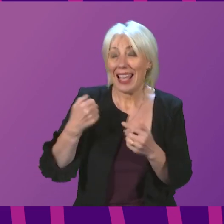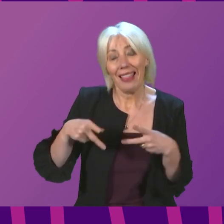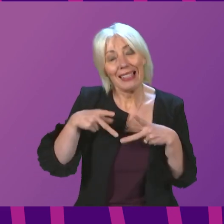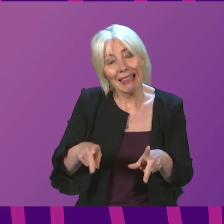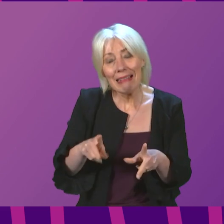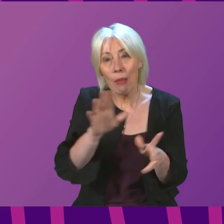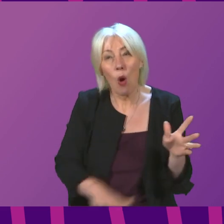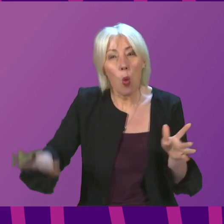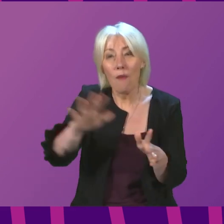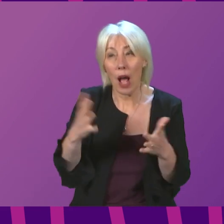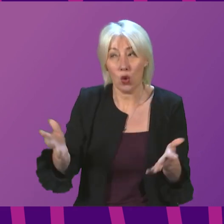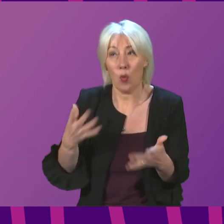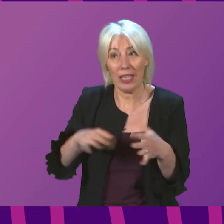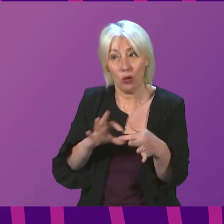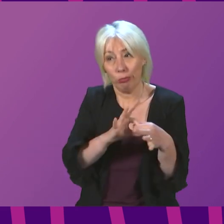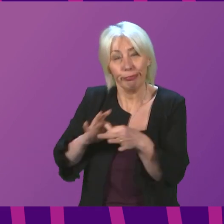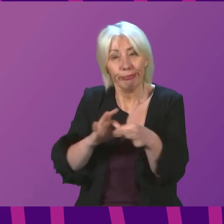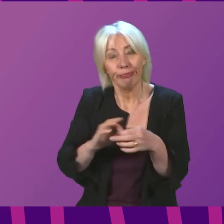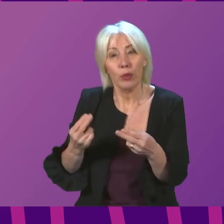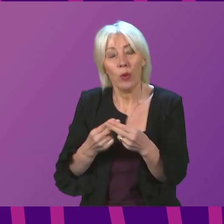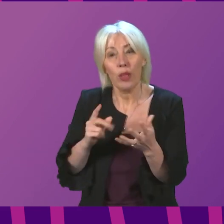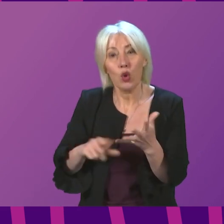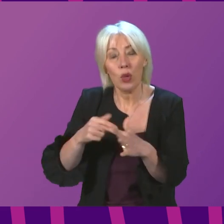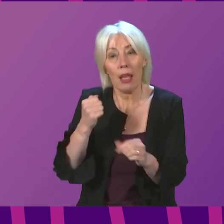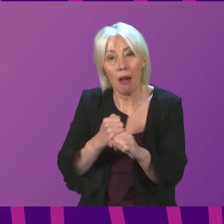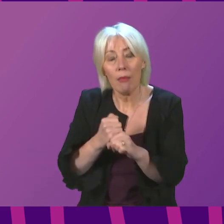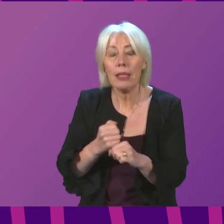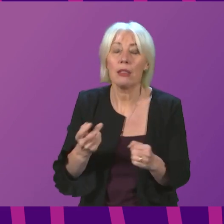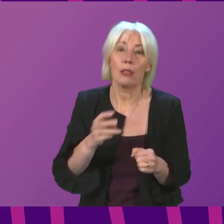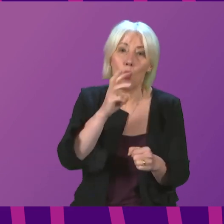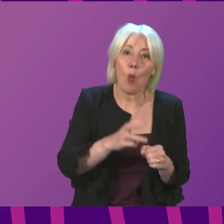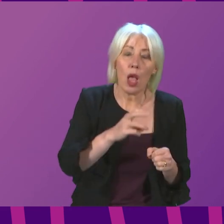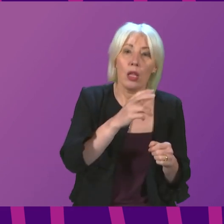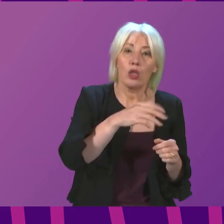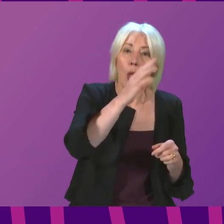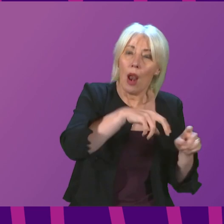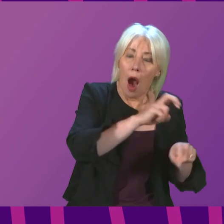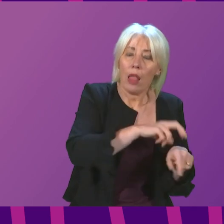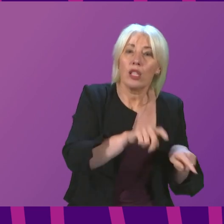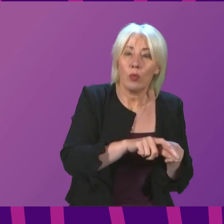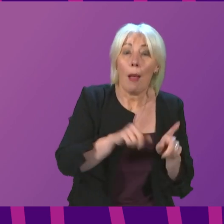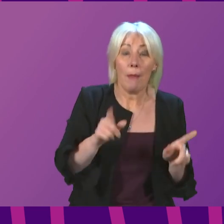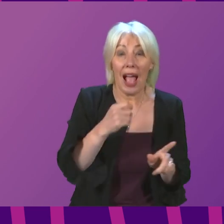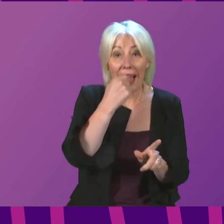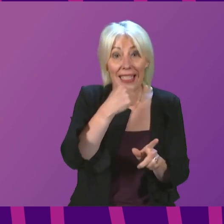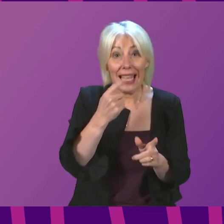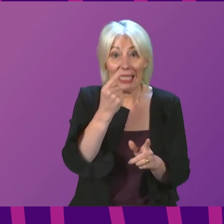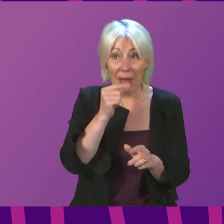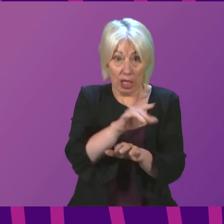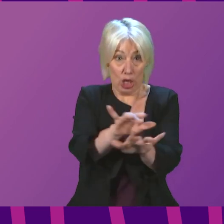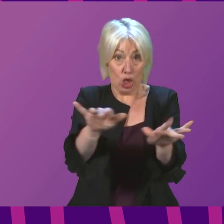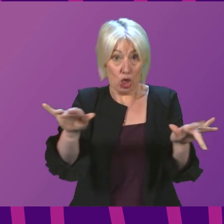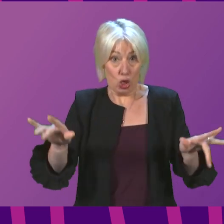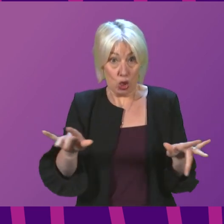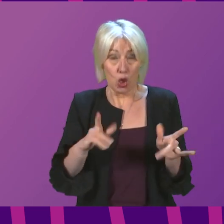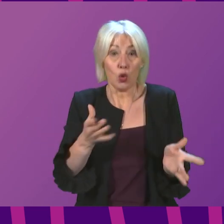ensure that that is done in partnership with the UK Government and the other nations. What I would say to people is that, there is a testing capacity there, so please, if you